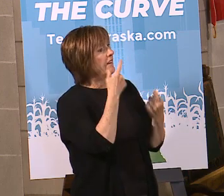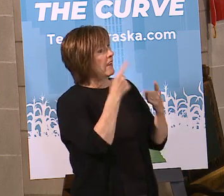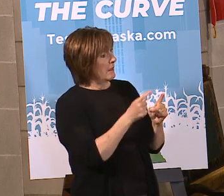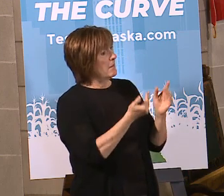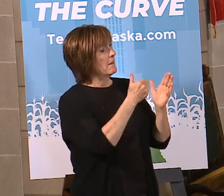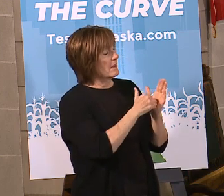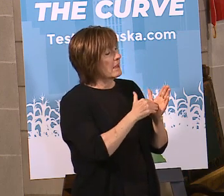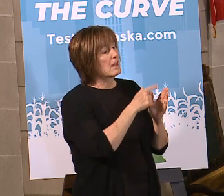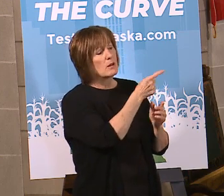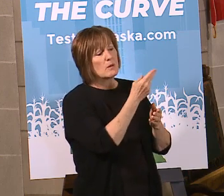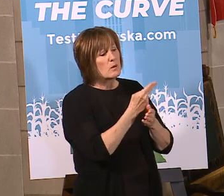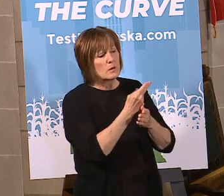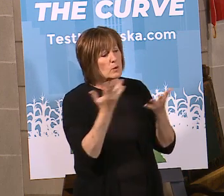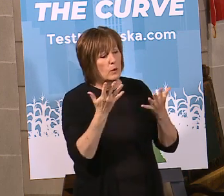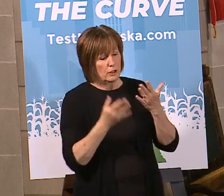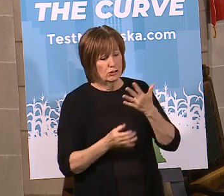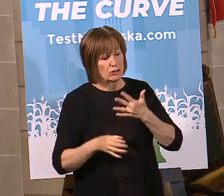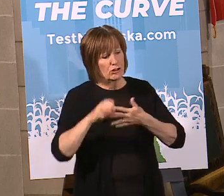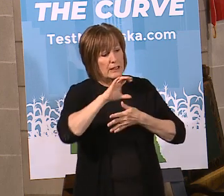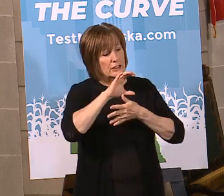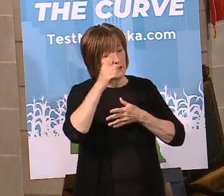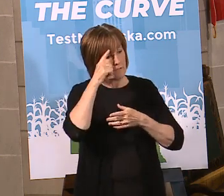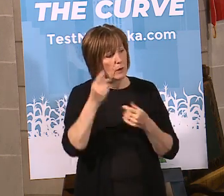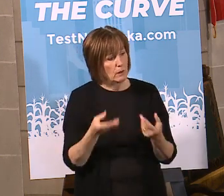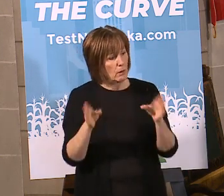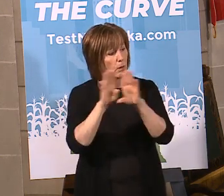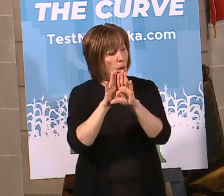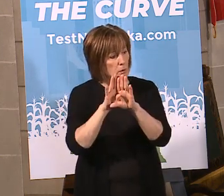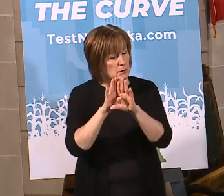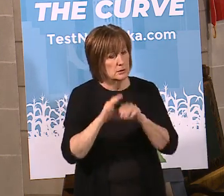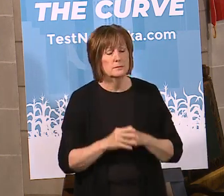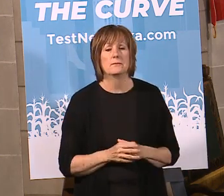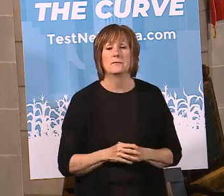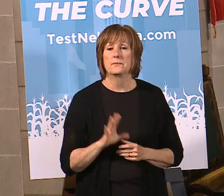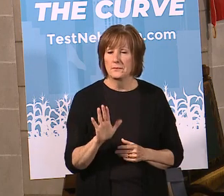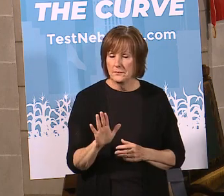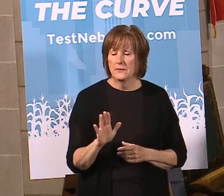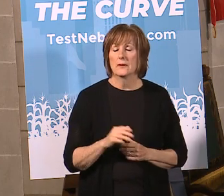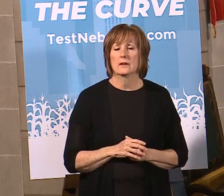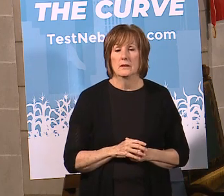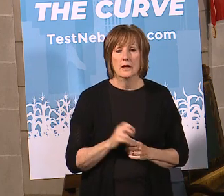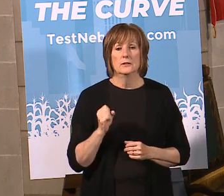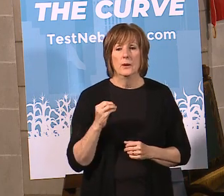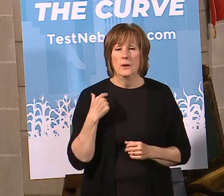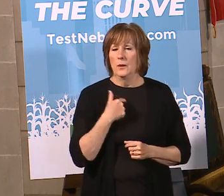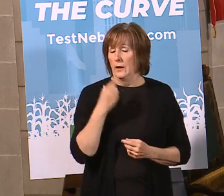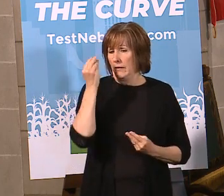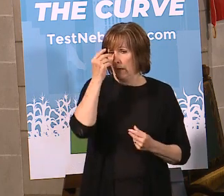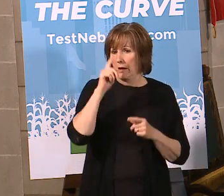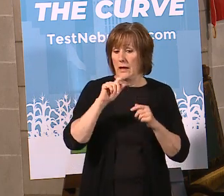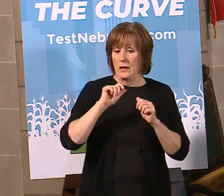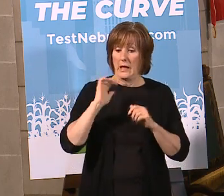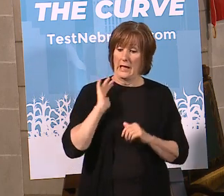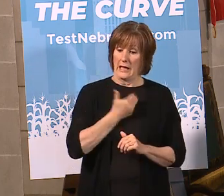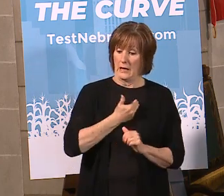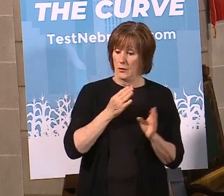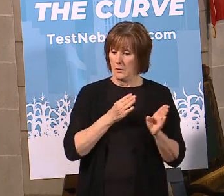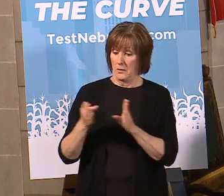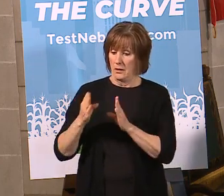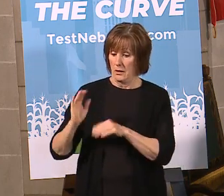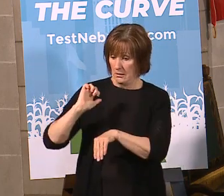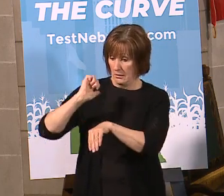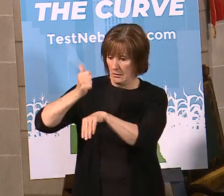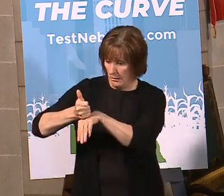How would you work with unemployment for our employees? So, again, as we think about the measures that we put in place,